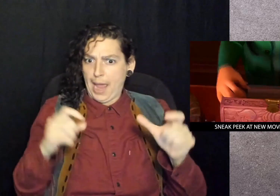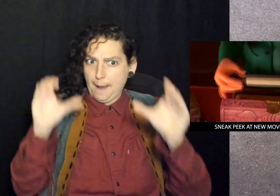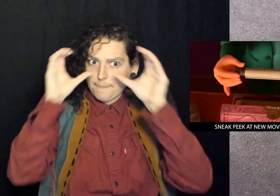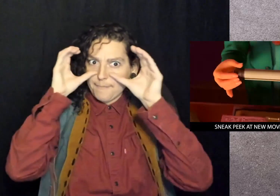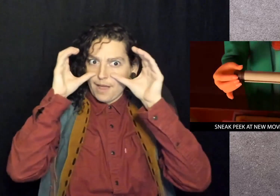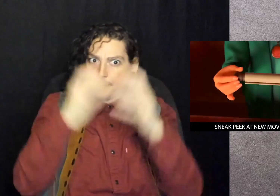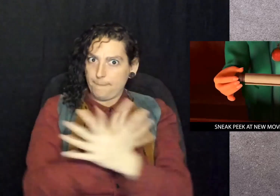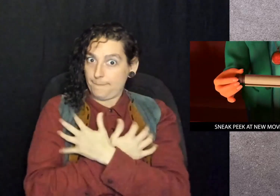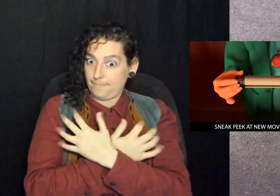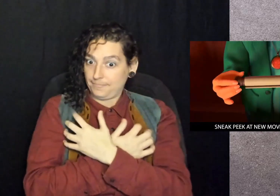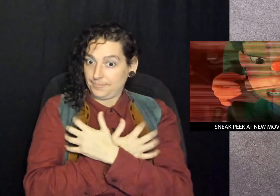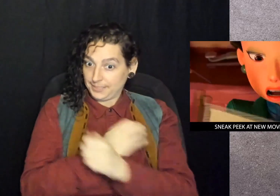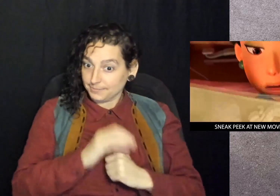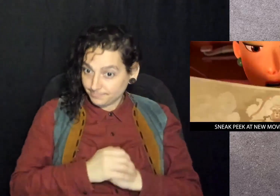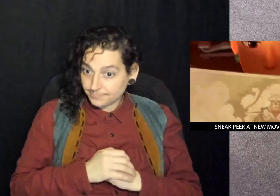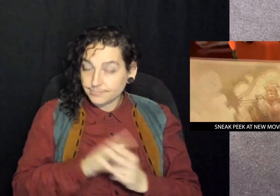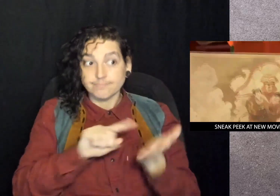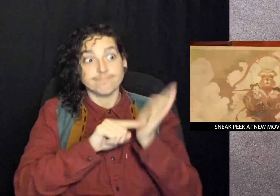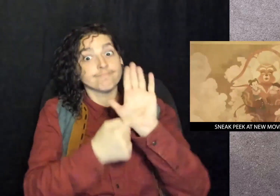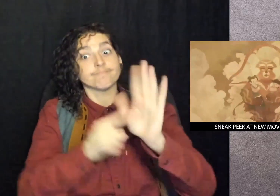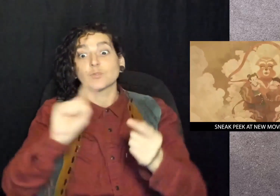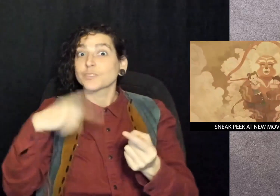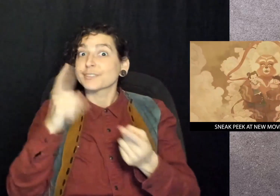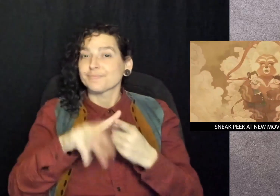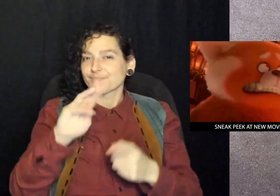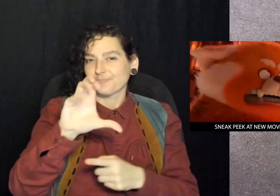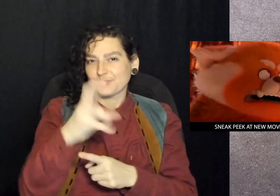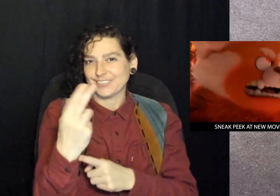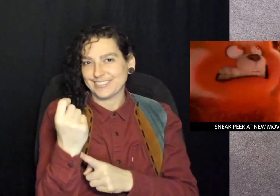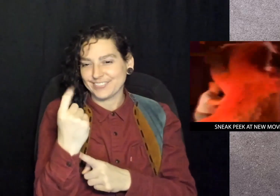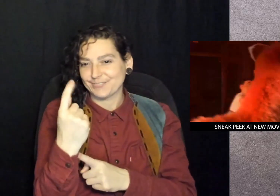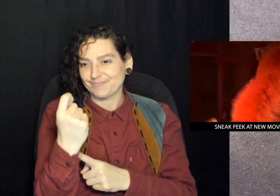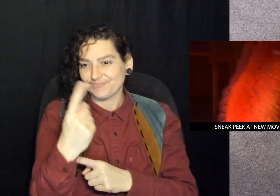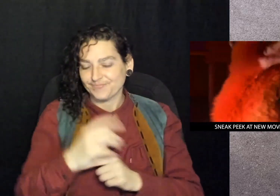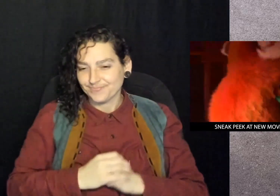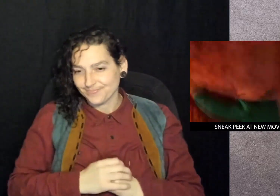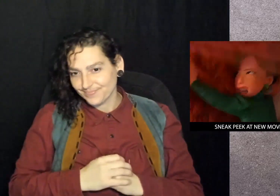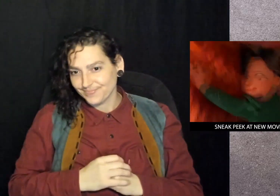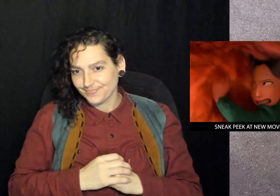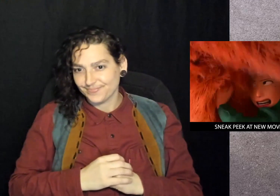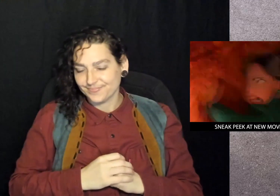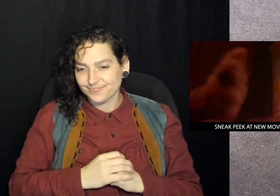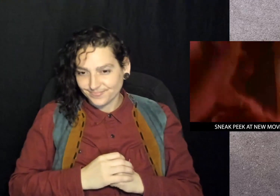13-year-old girl who turns into a giant red panda. It debuts on March 11th.